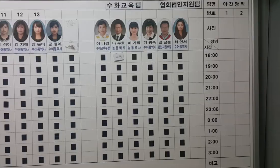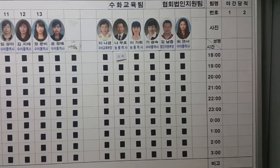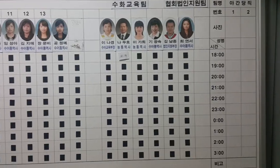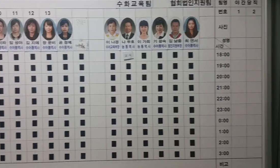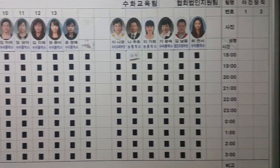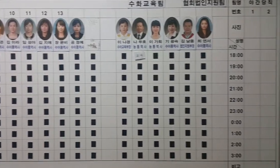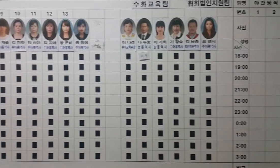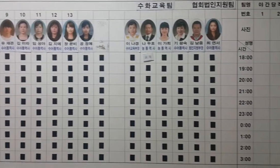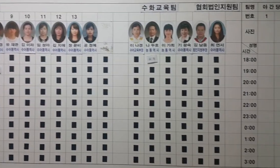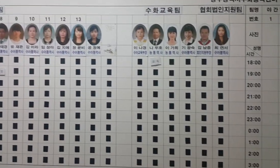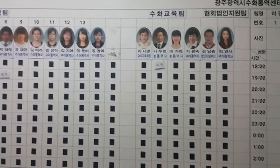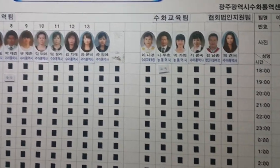I think it's a part the